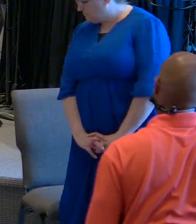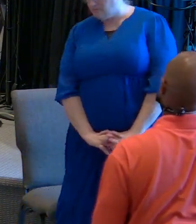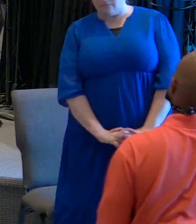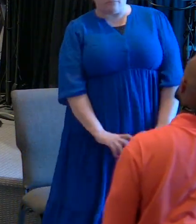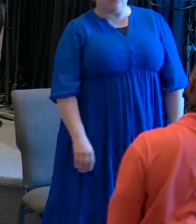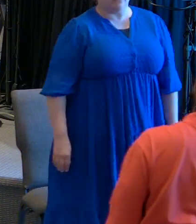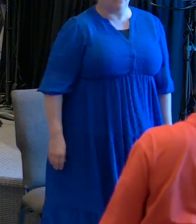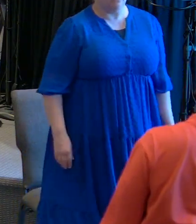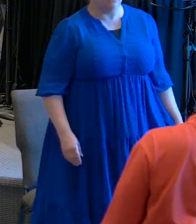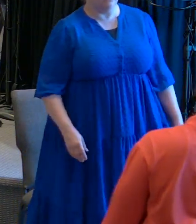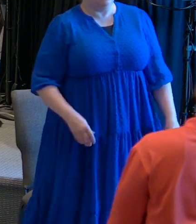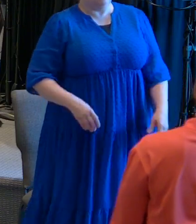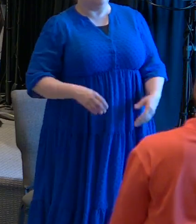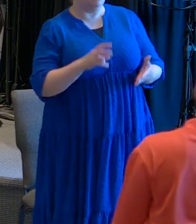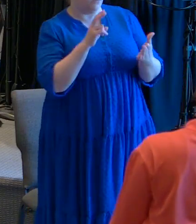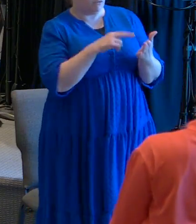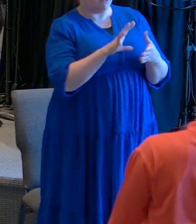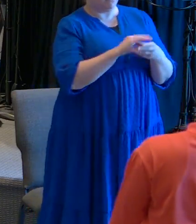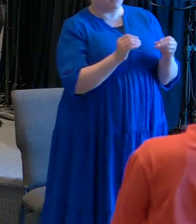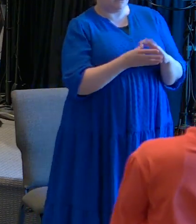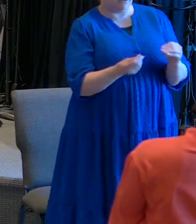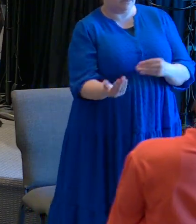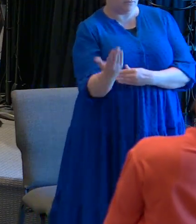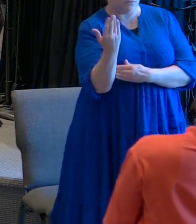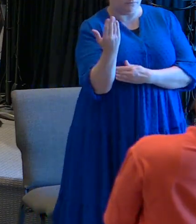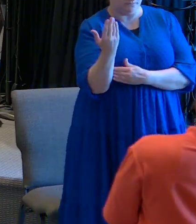i read a story this morning